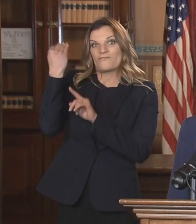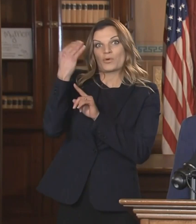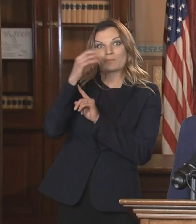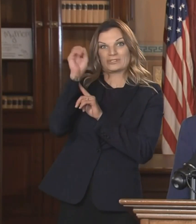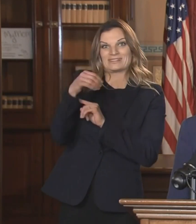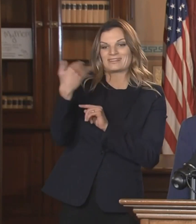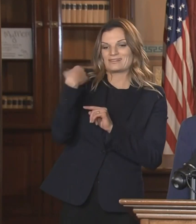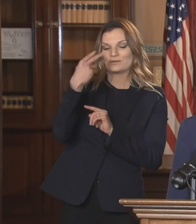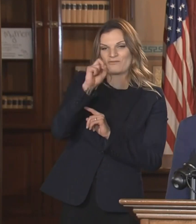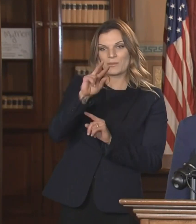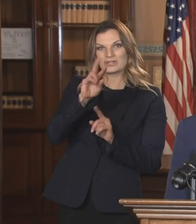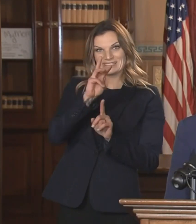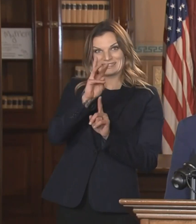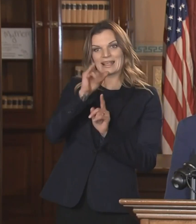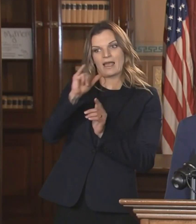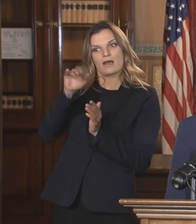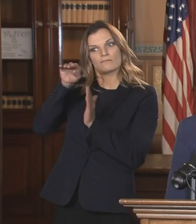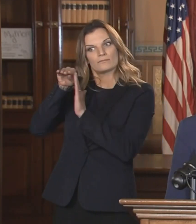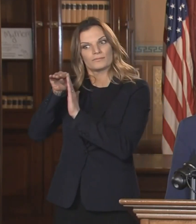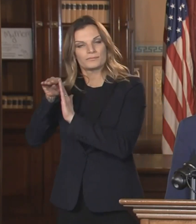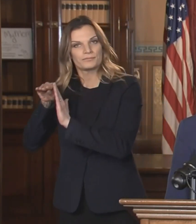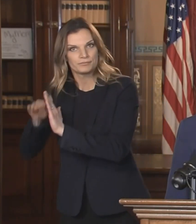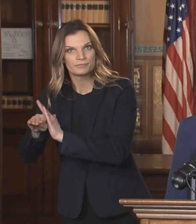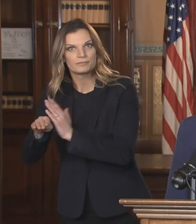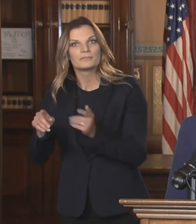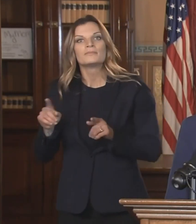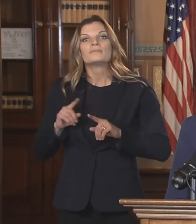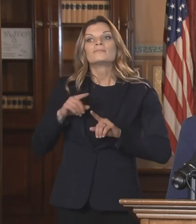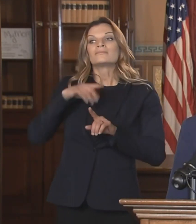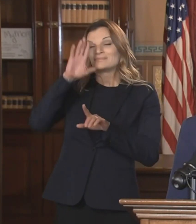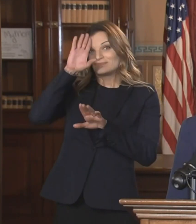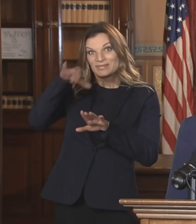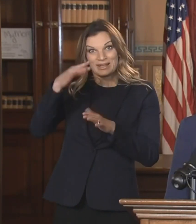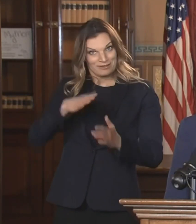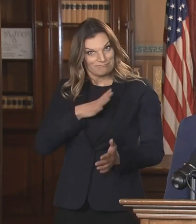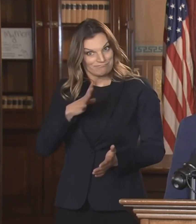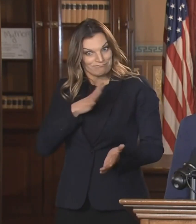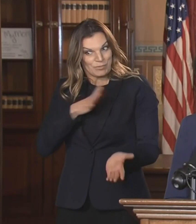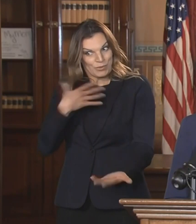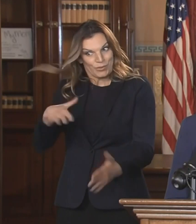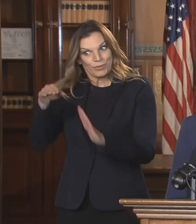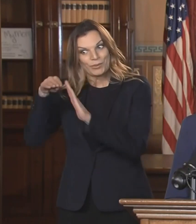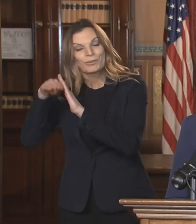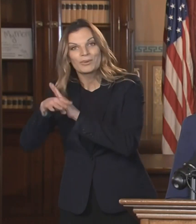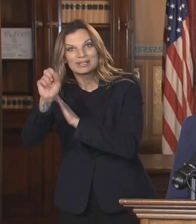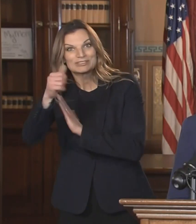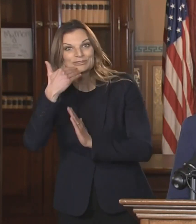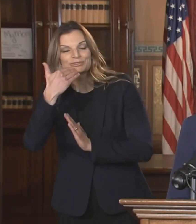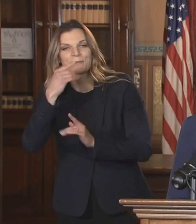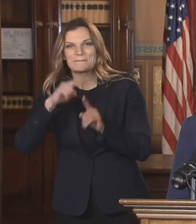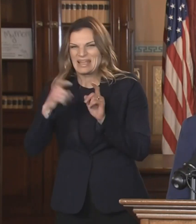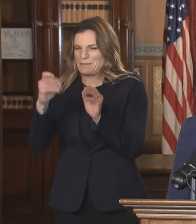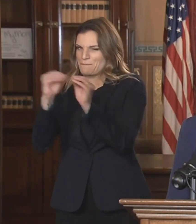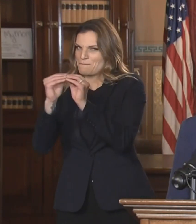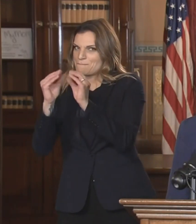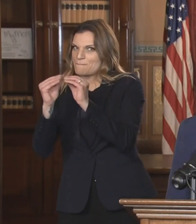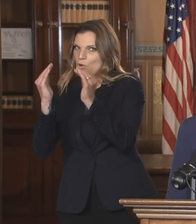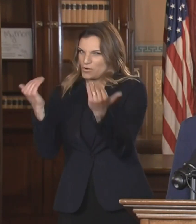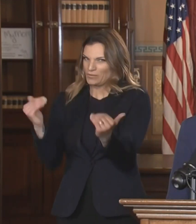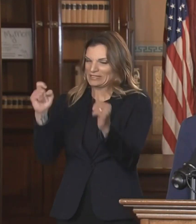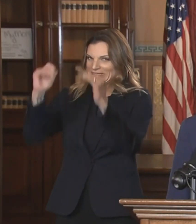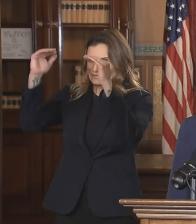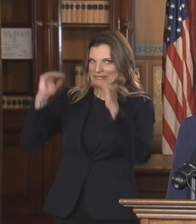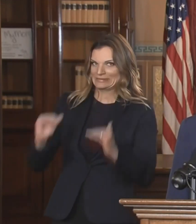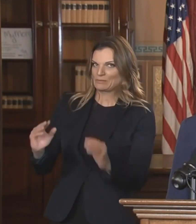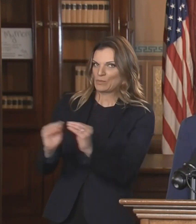on November 16th. But it is still obviously much higher than we would like it to be. We are cautiously optimistic based